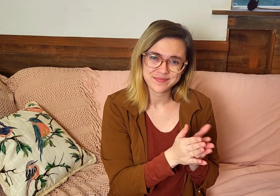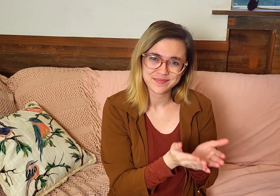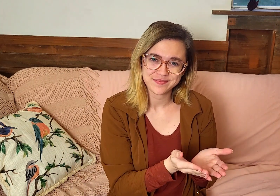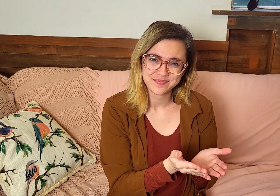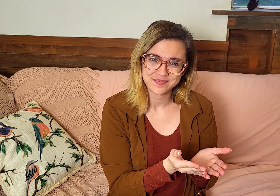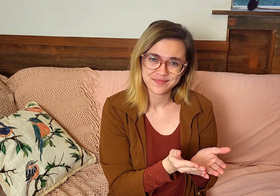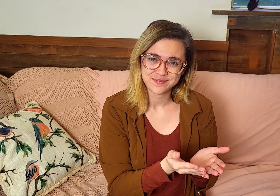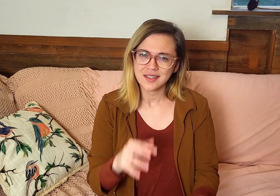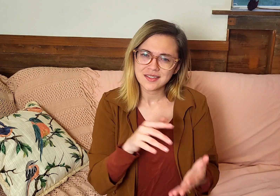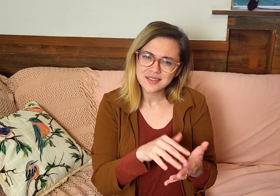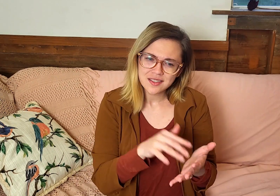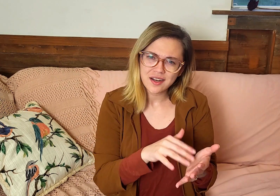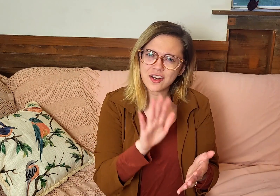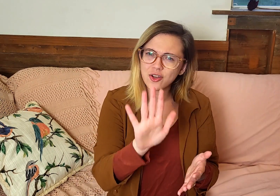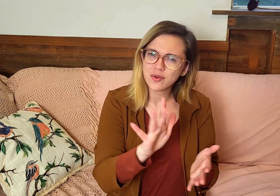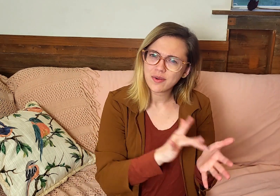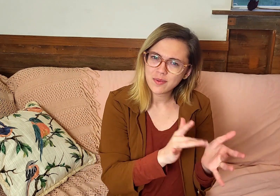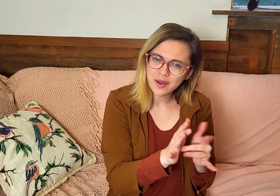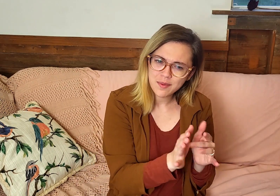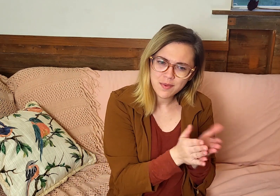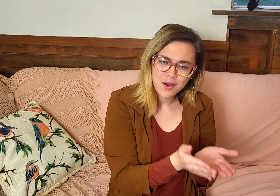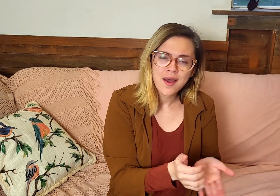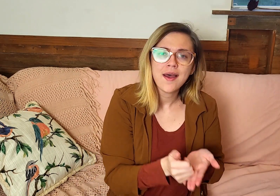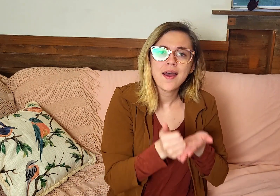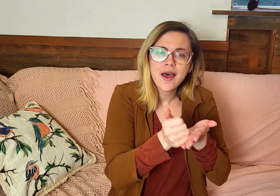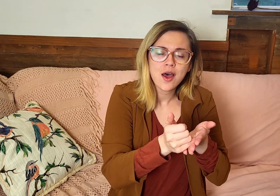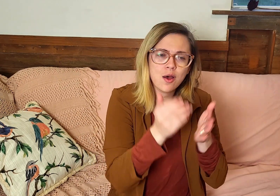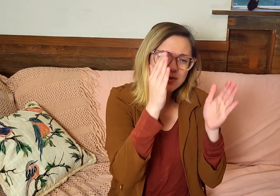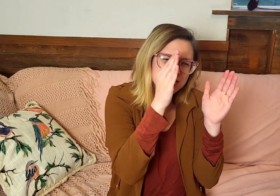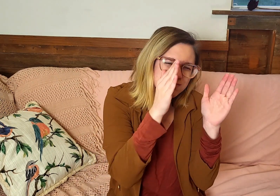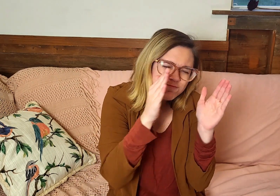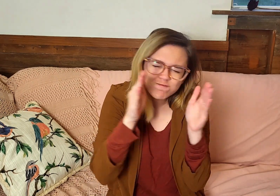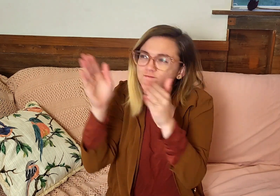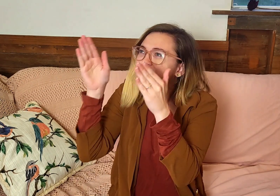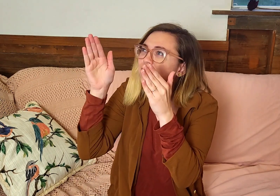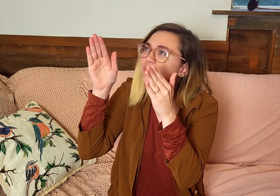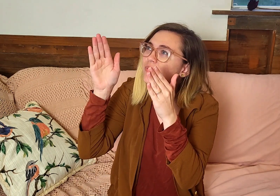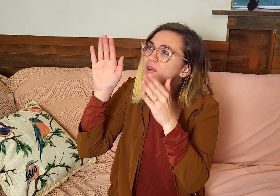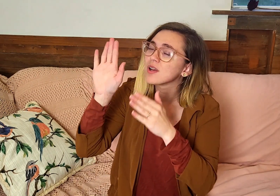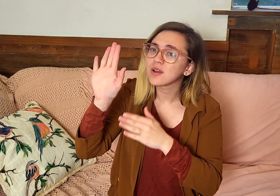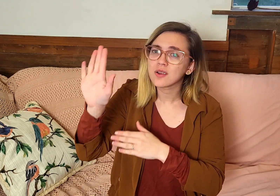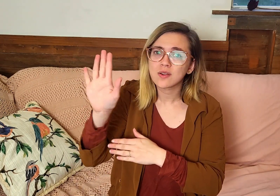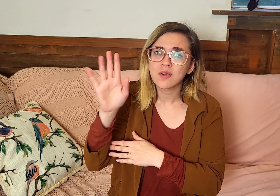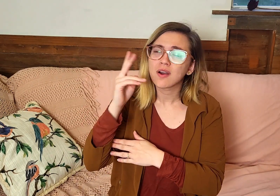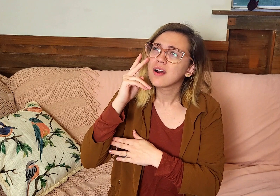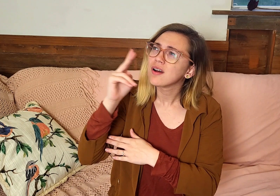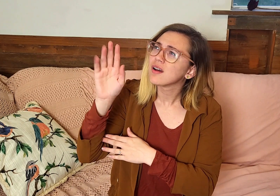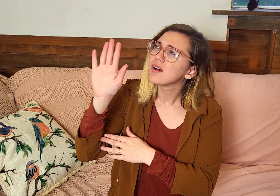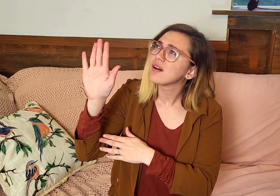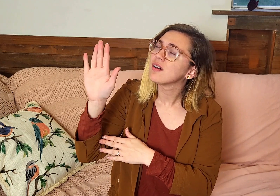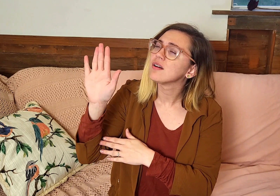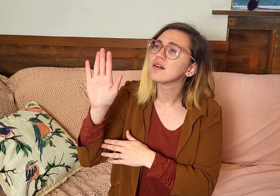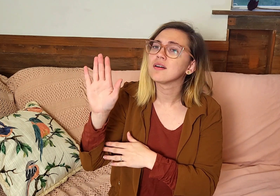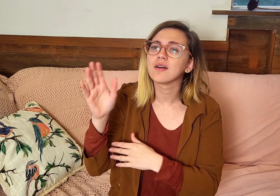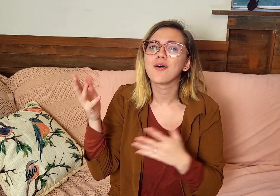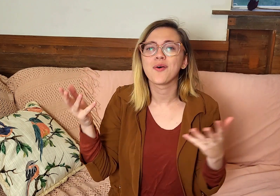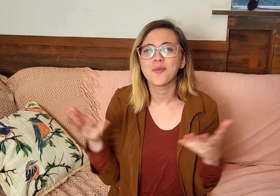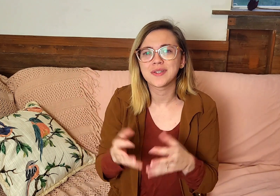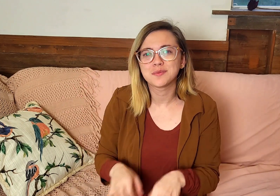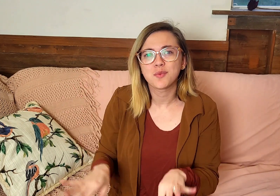Studying your Bible helps re-center and re-focus your eyes and your